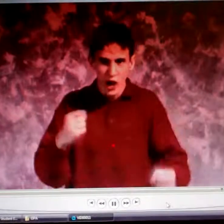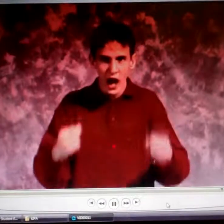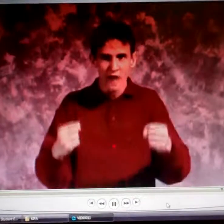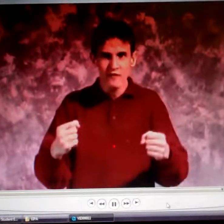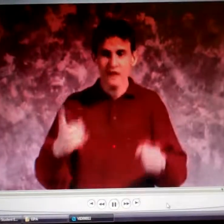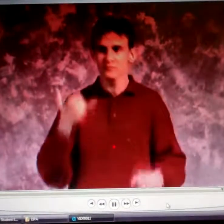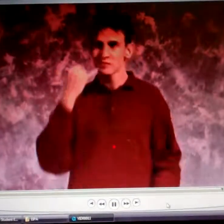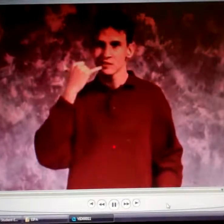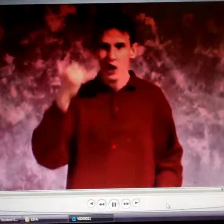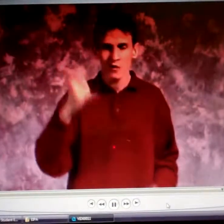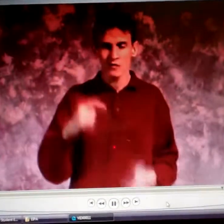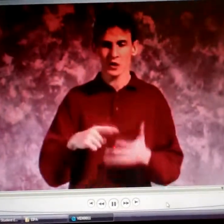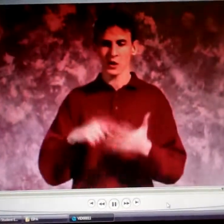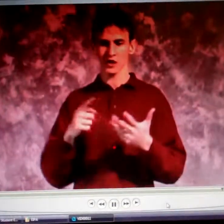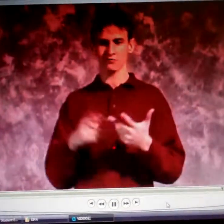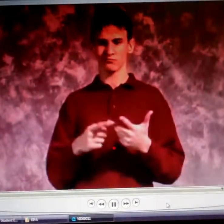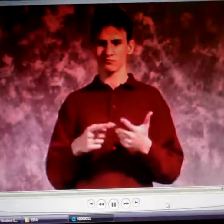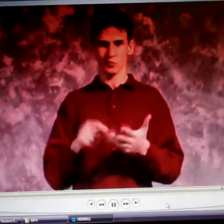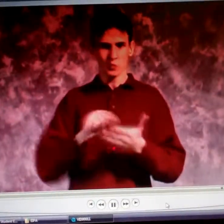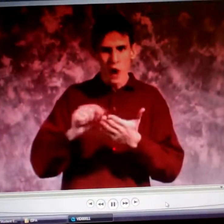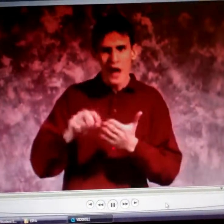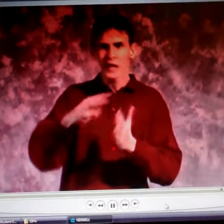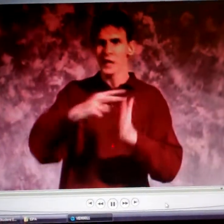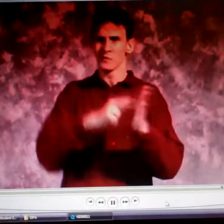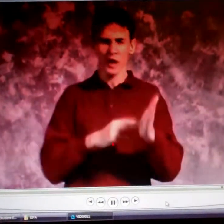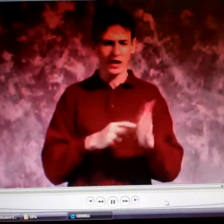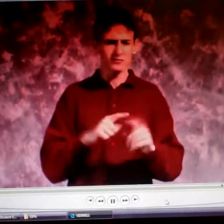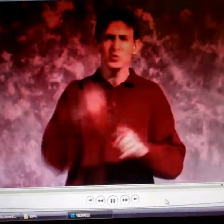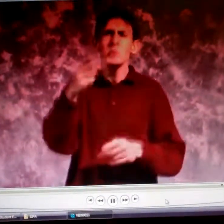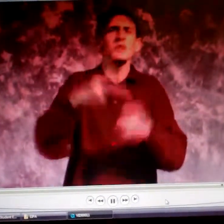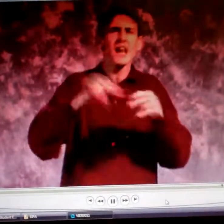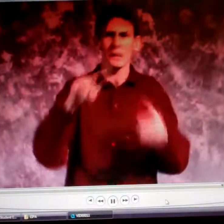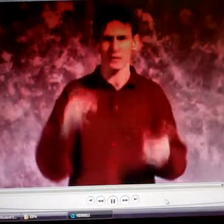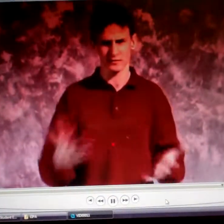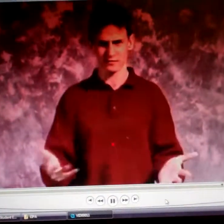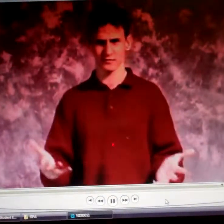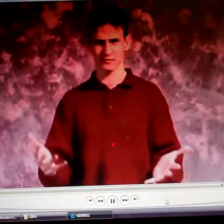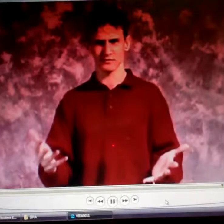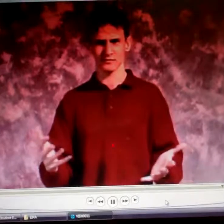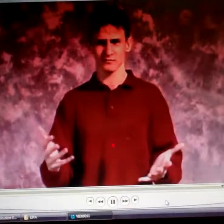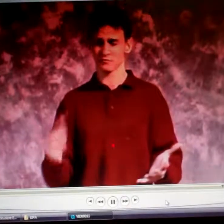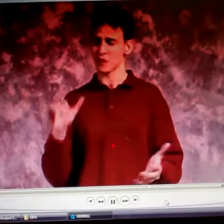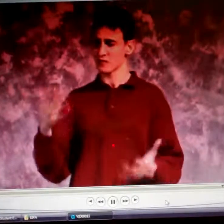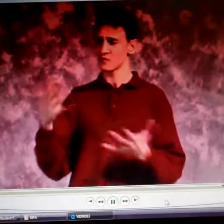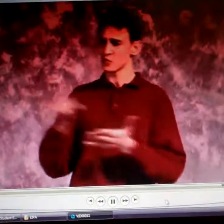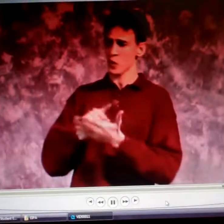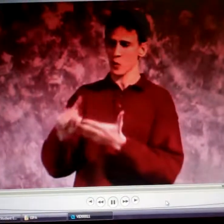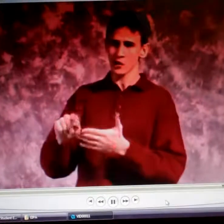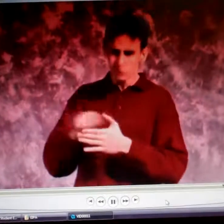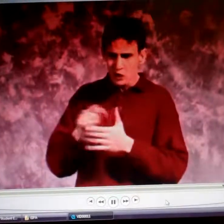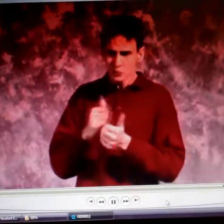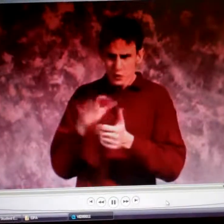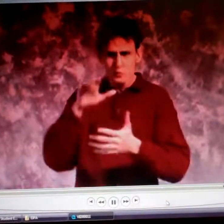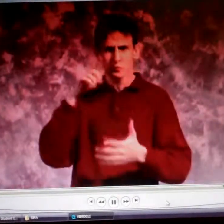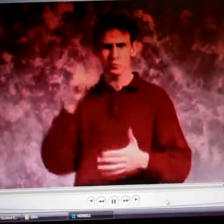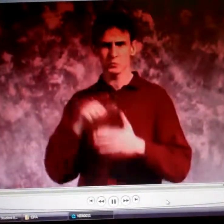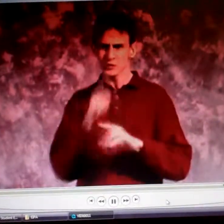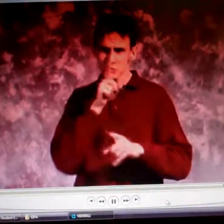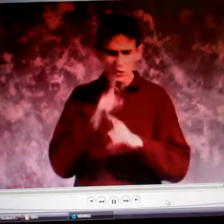it was very motivational because, you know, we realized that we, us staffs, can do anything, and